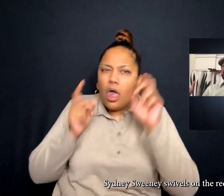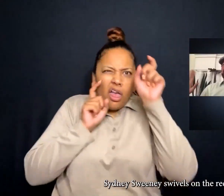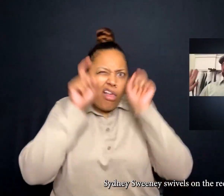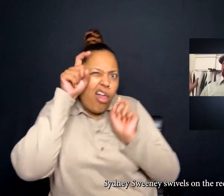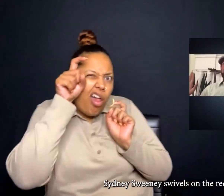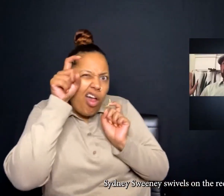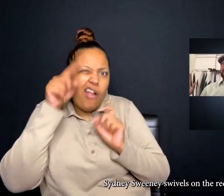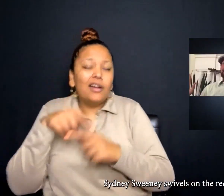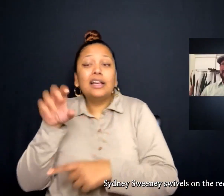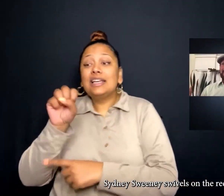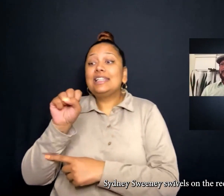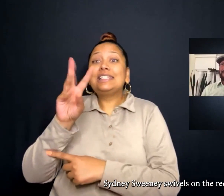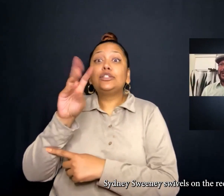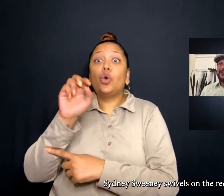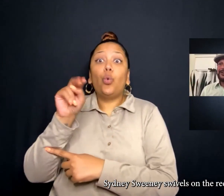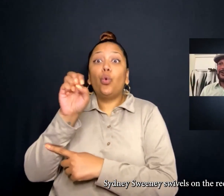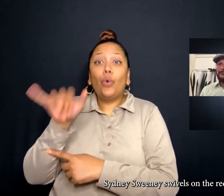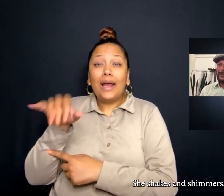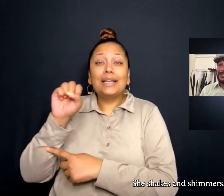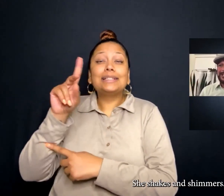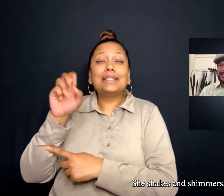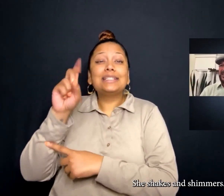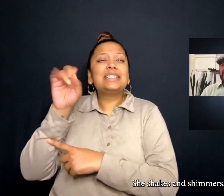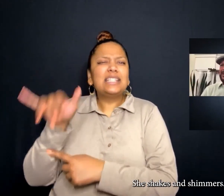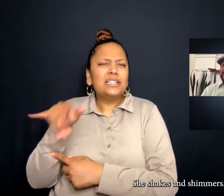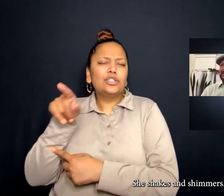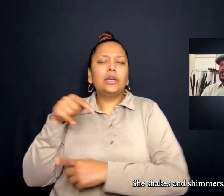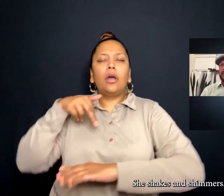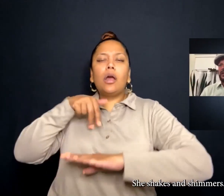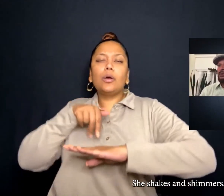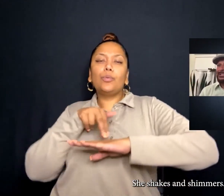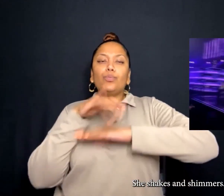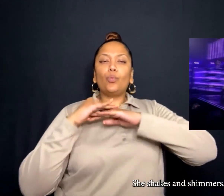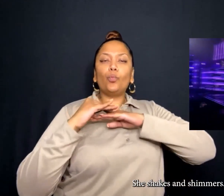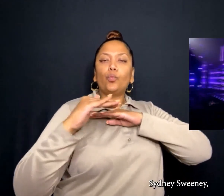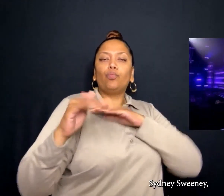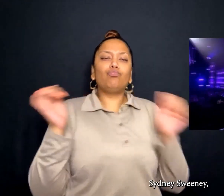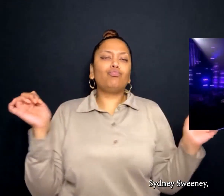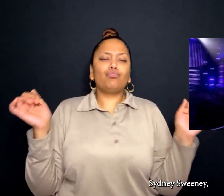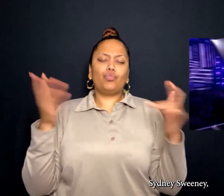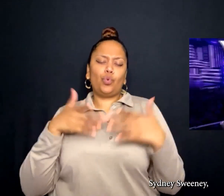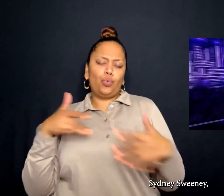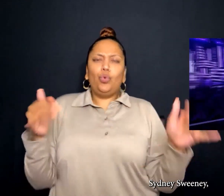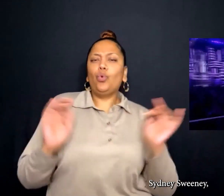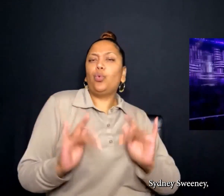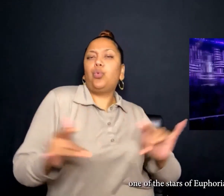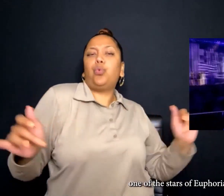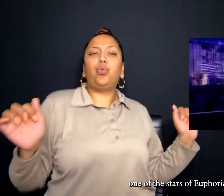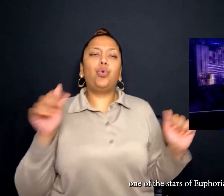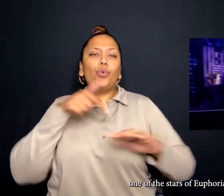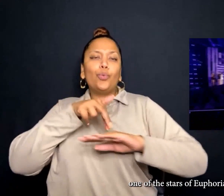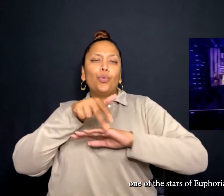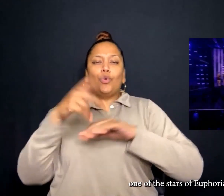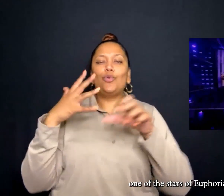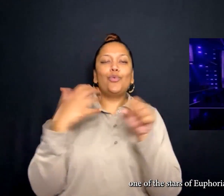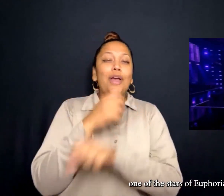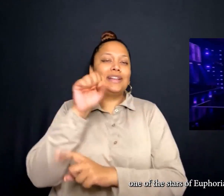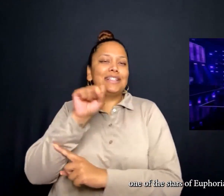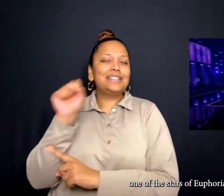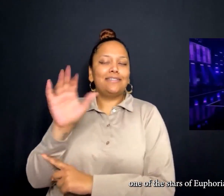swivels on the red carpet. She shakes and shimmers. Sydney Sweeney, one of the stars of Euphoria,